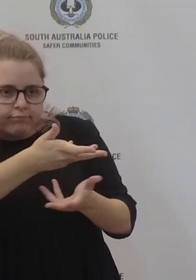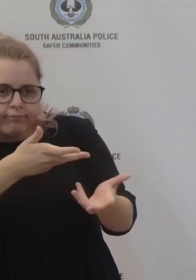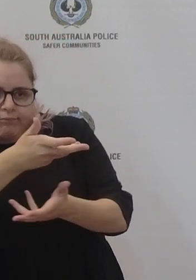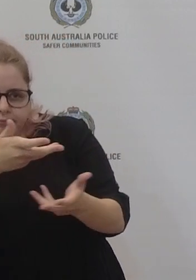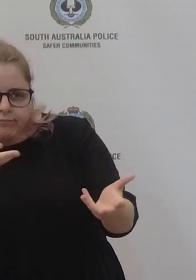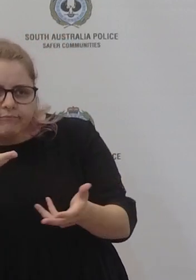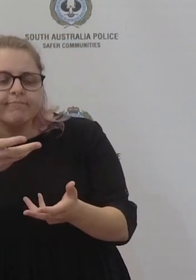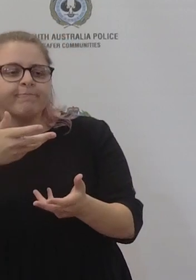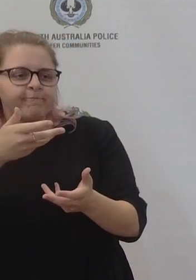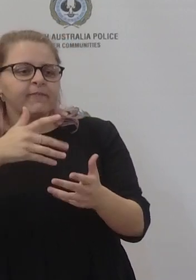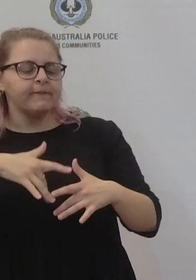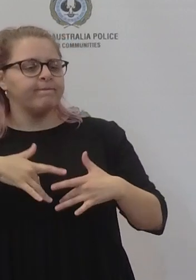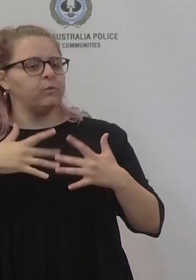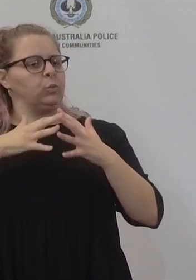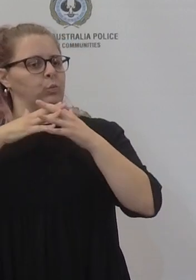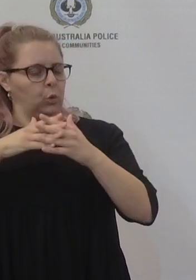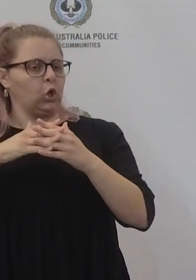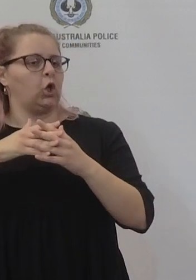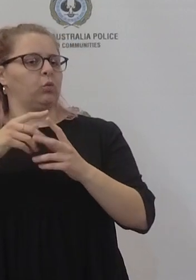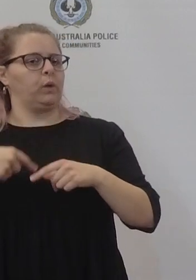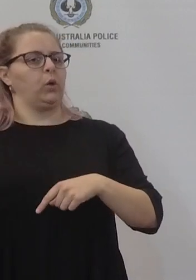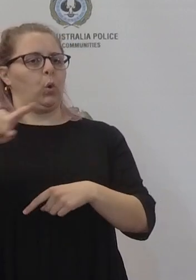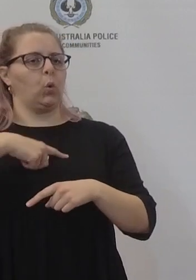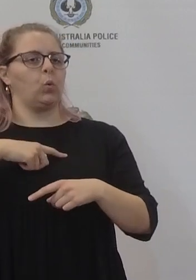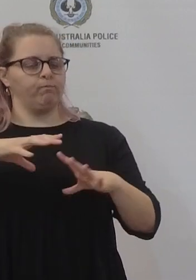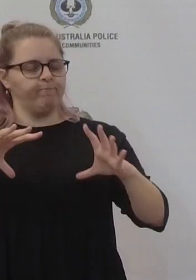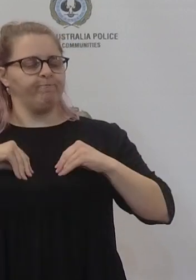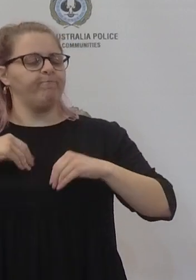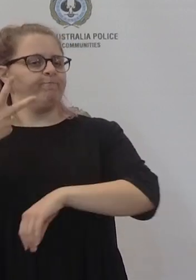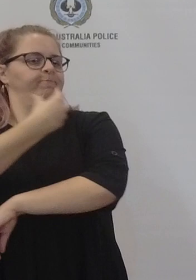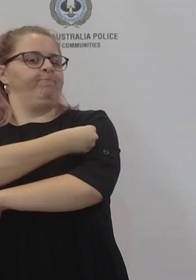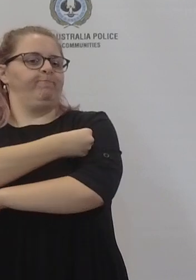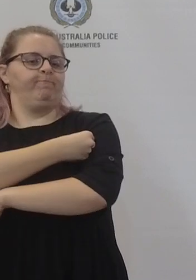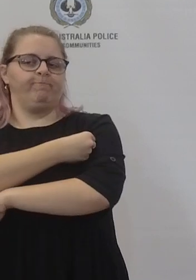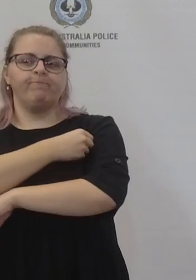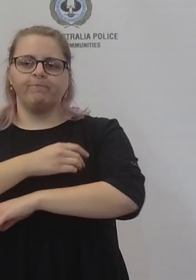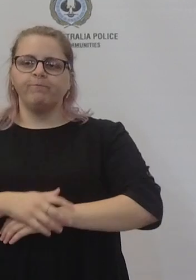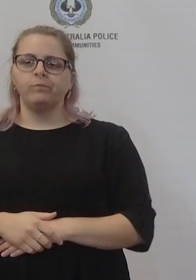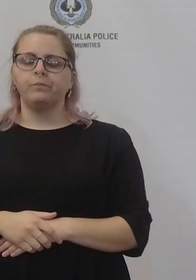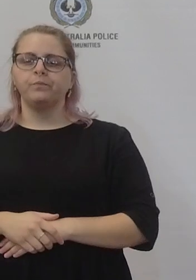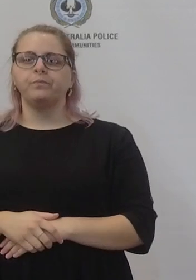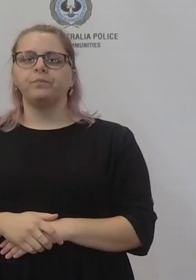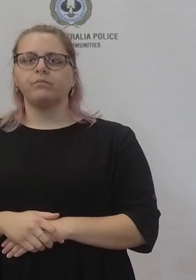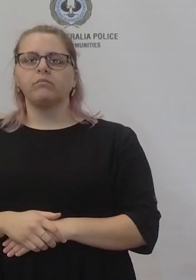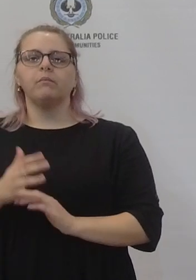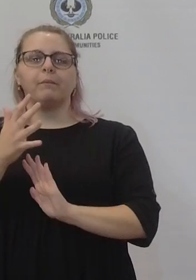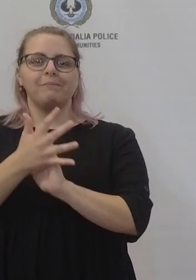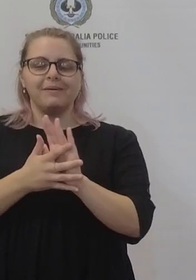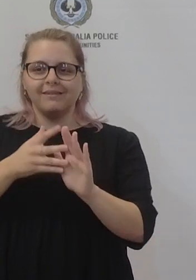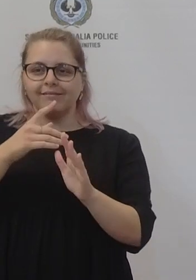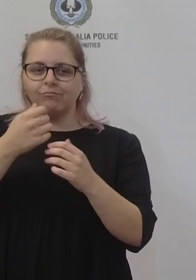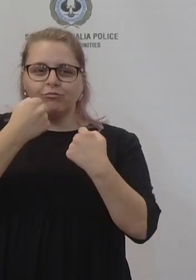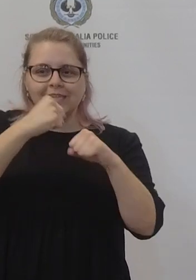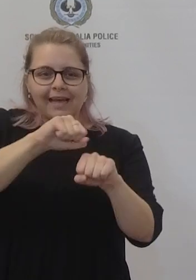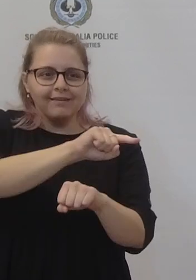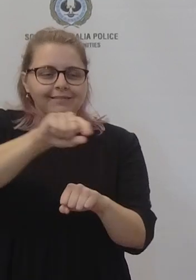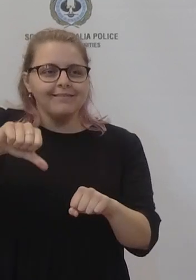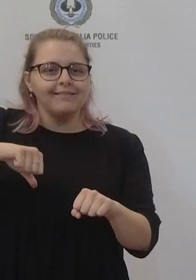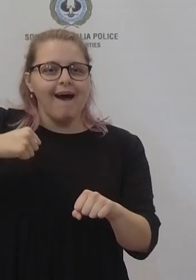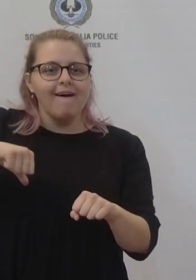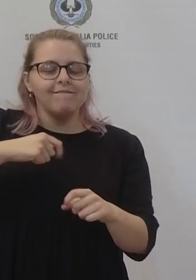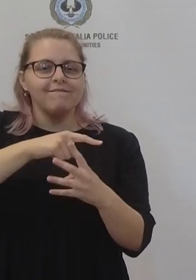of the vaccines and they wanted to protect their staff and also uh people that their um workers might come into contact with